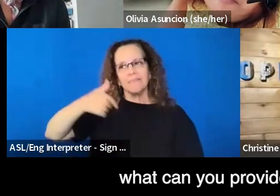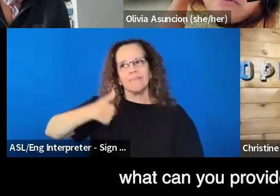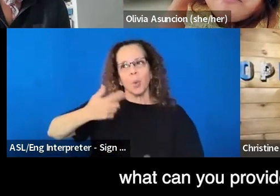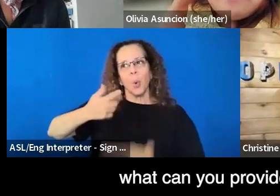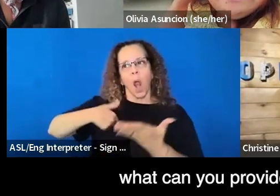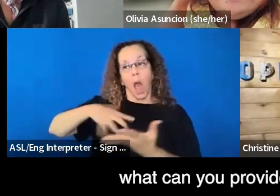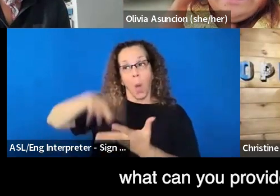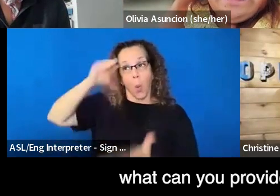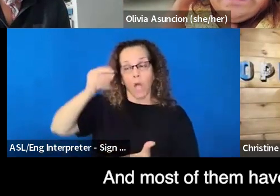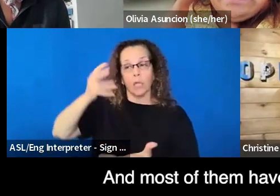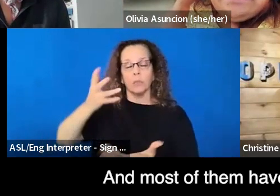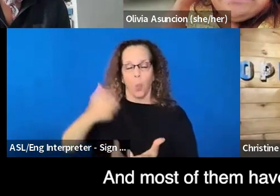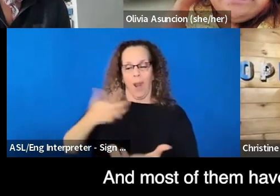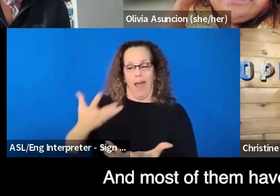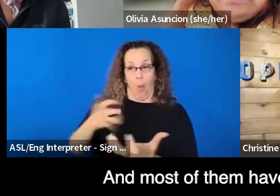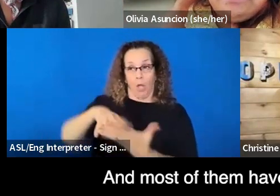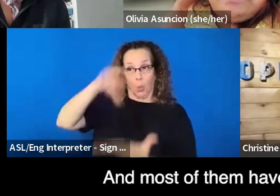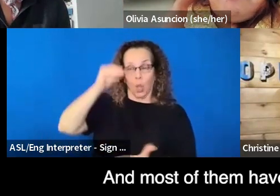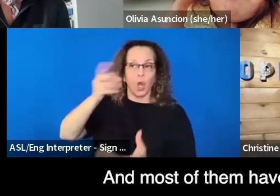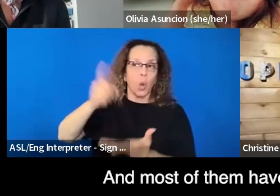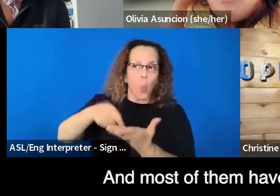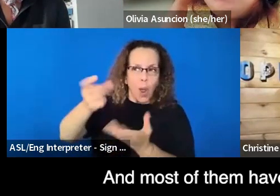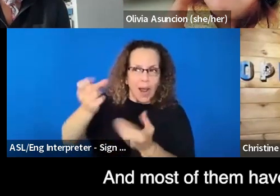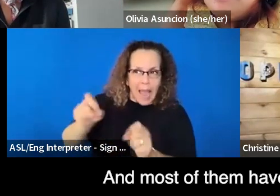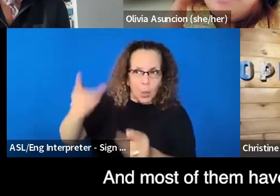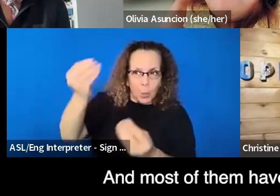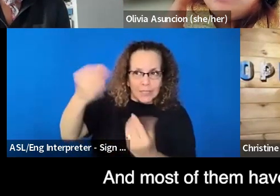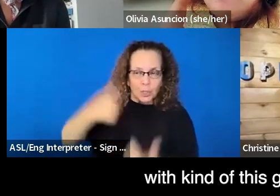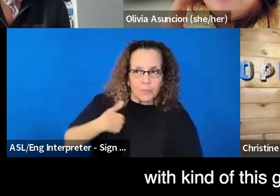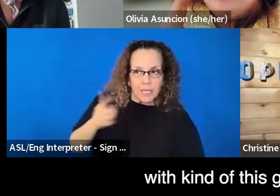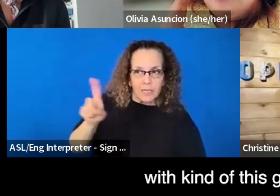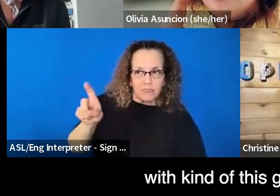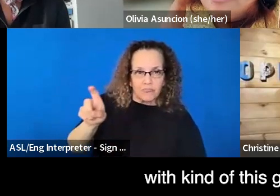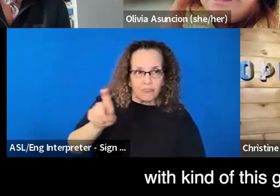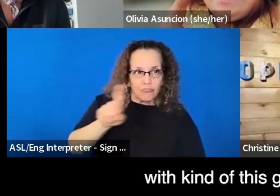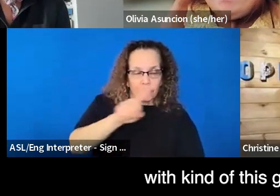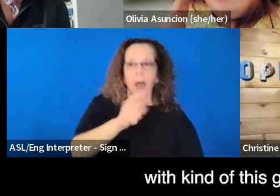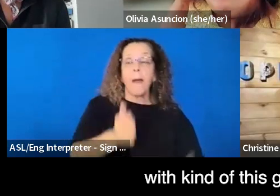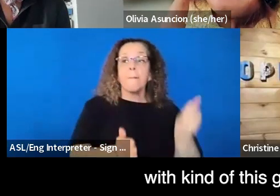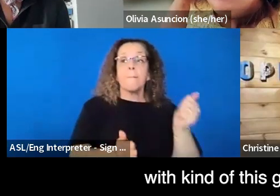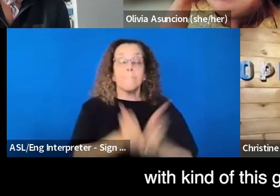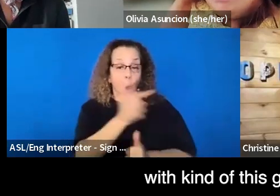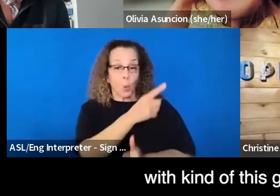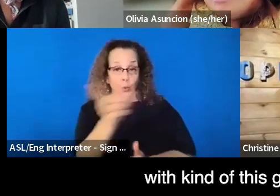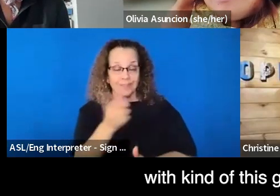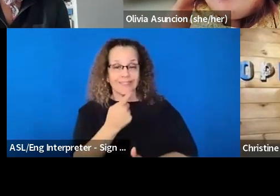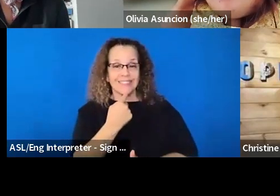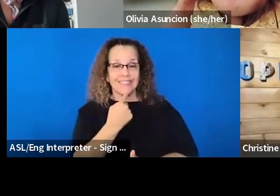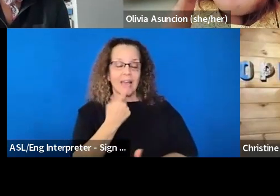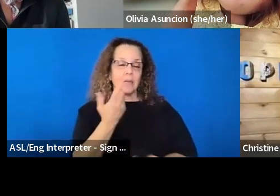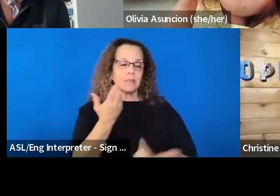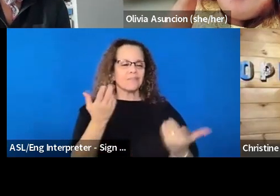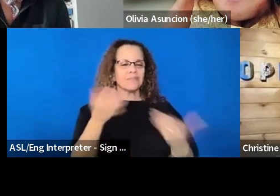can you provide for me? And most of them have responded with kind of this generic,